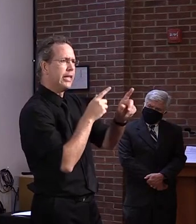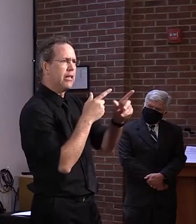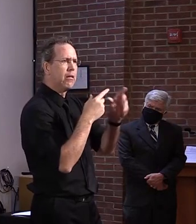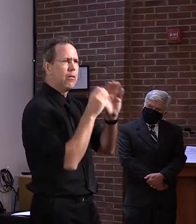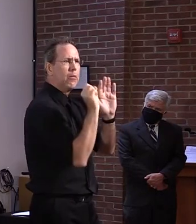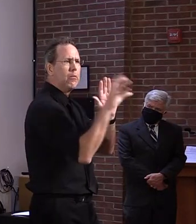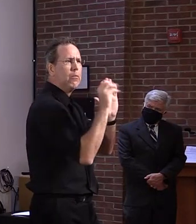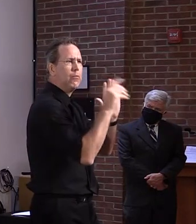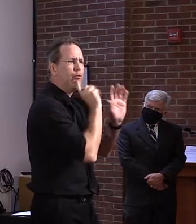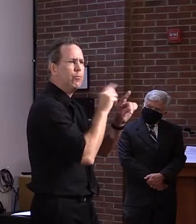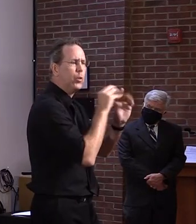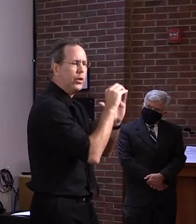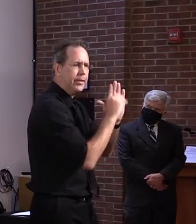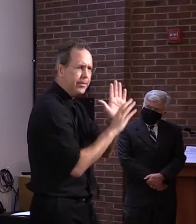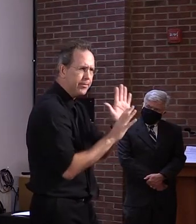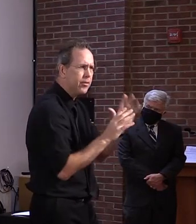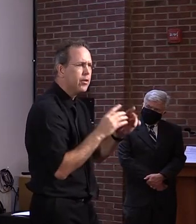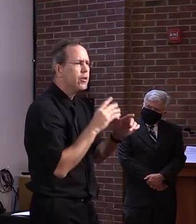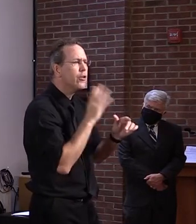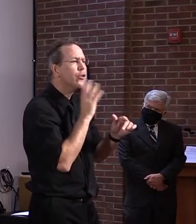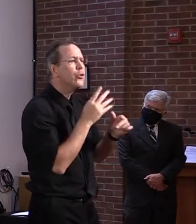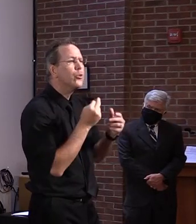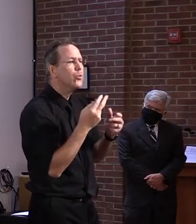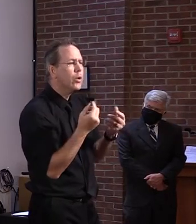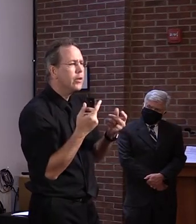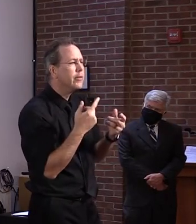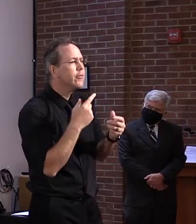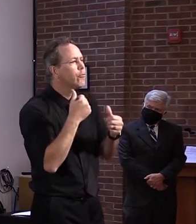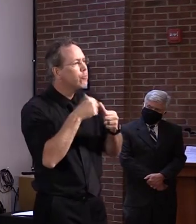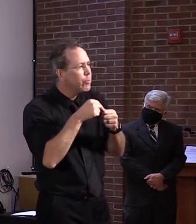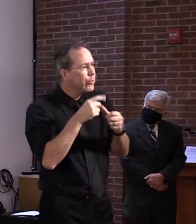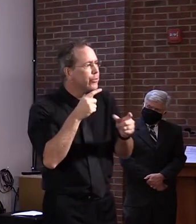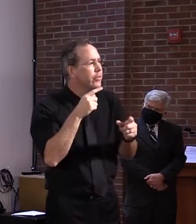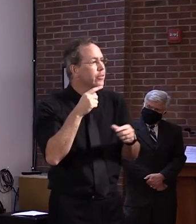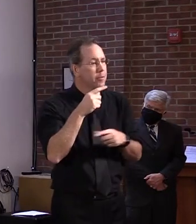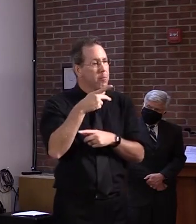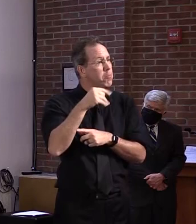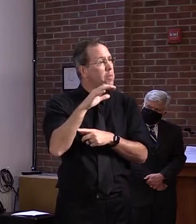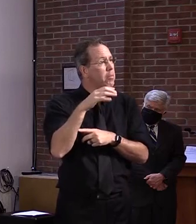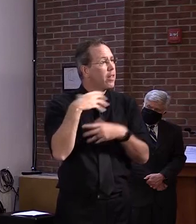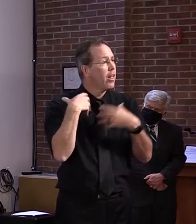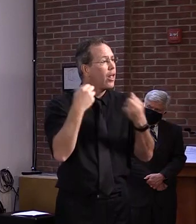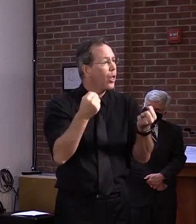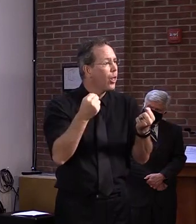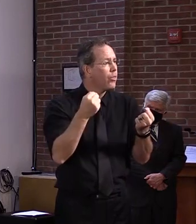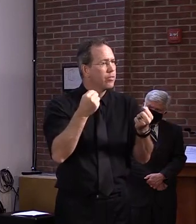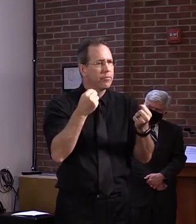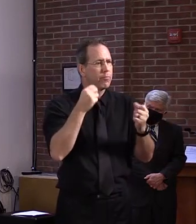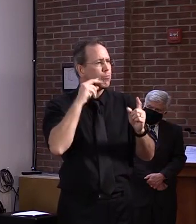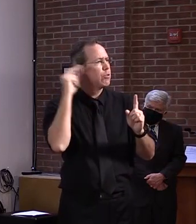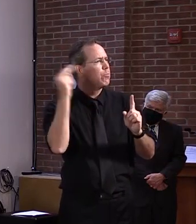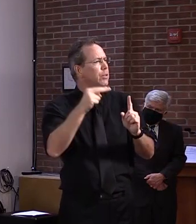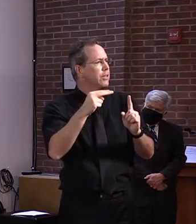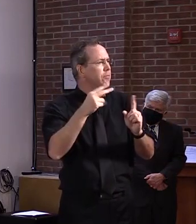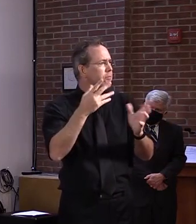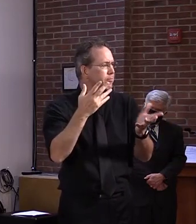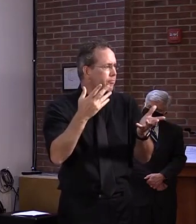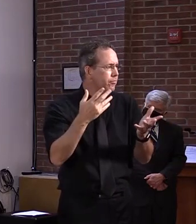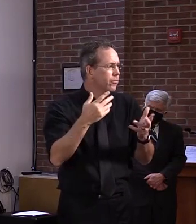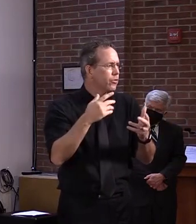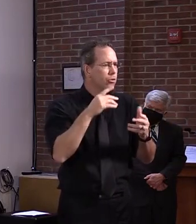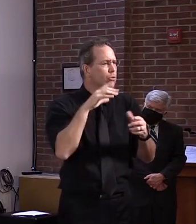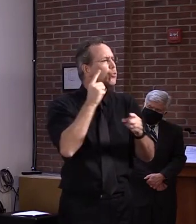public health will always do the right thing. So, if the right thing is focusing